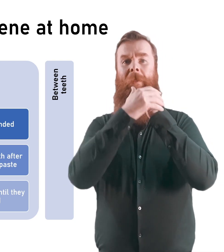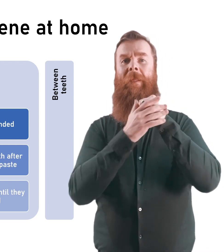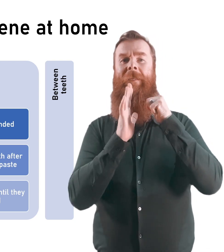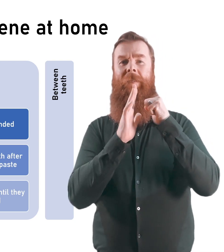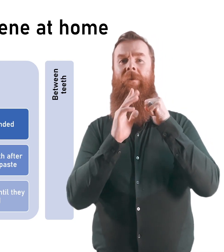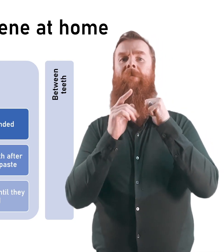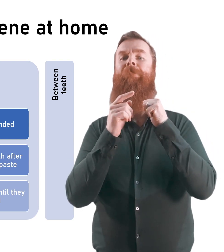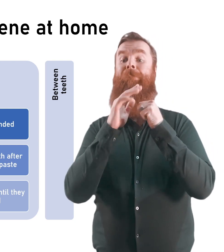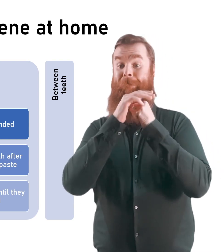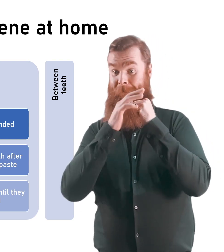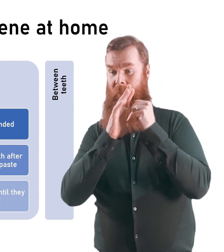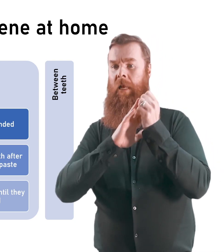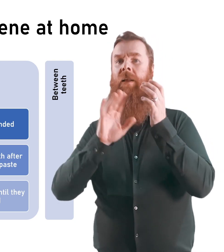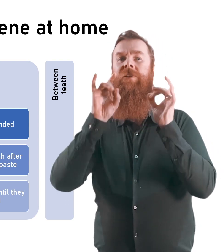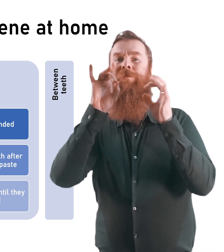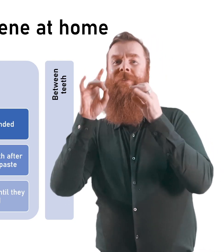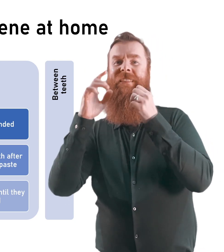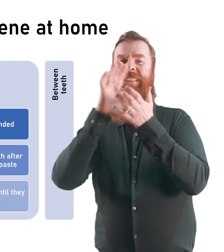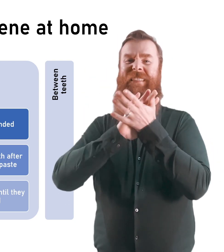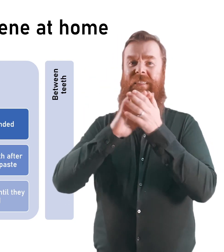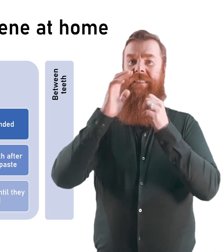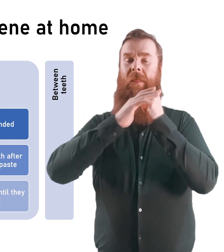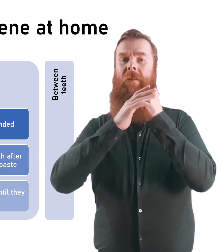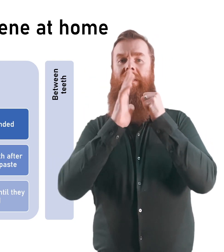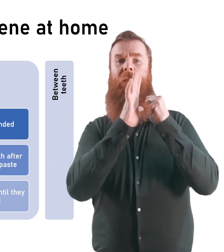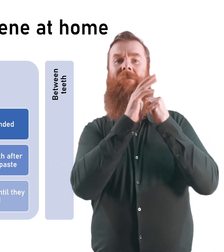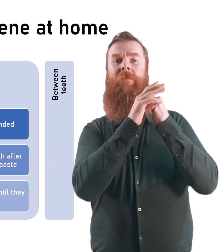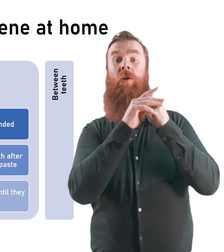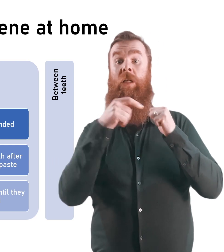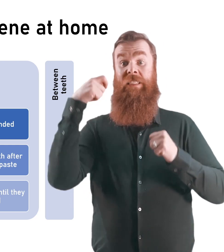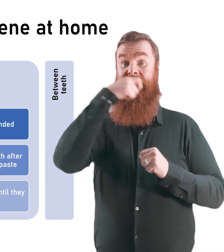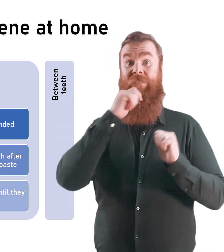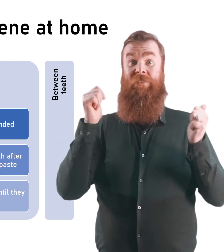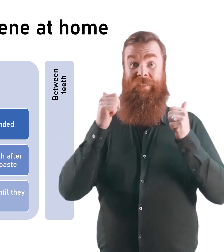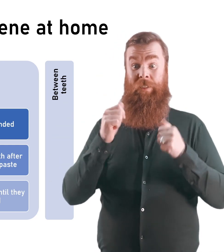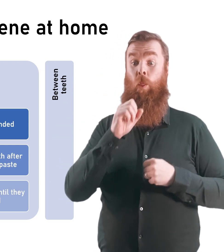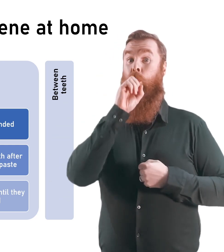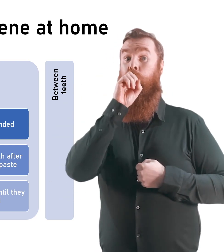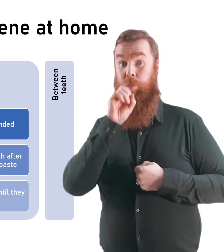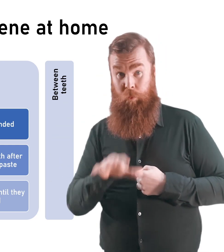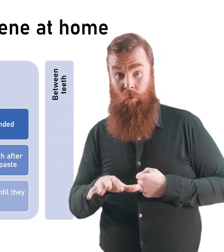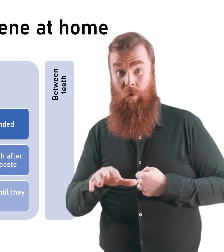After brushing, spit out the toothpaste but do not rinse your mouth with water.